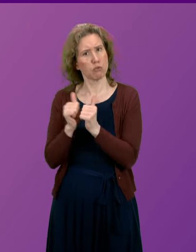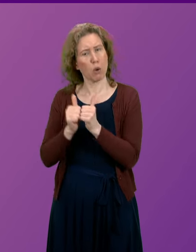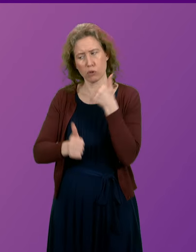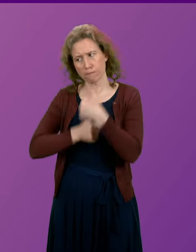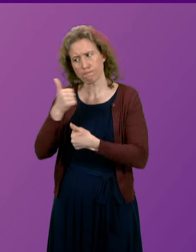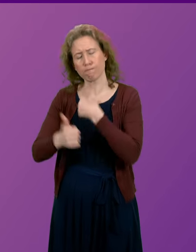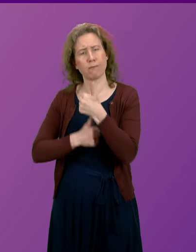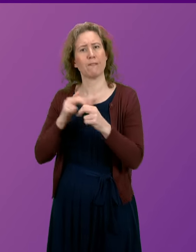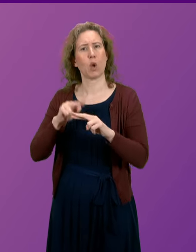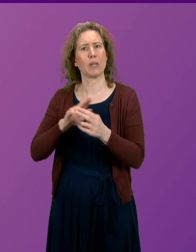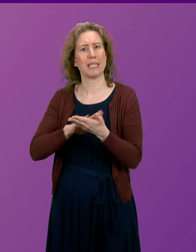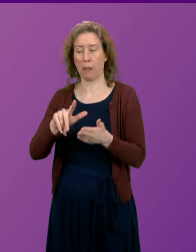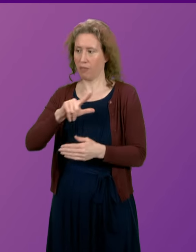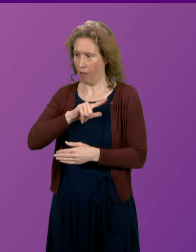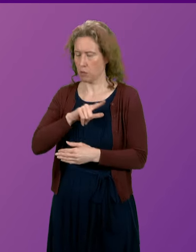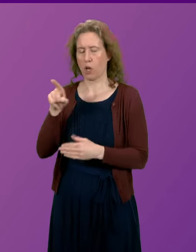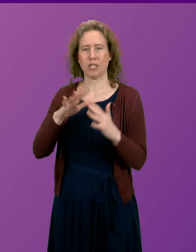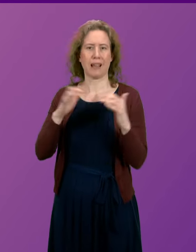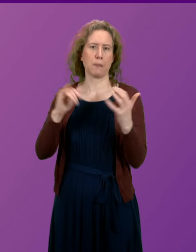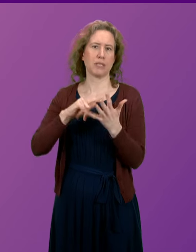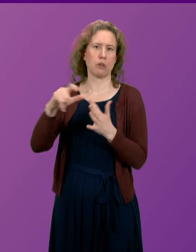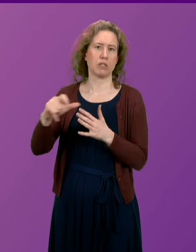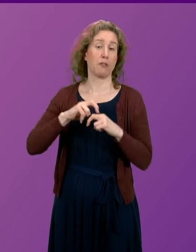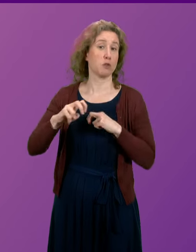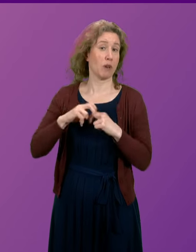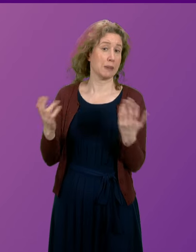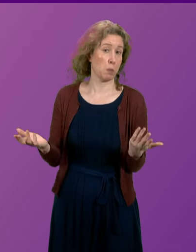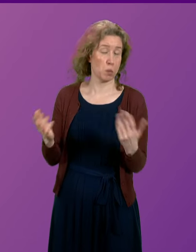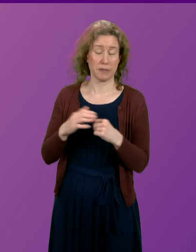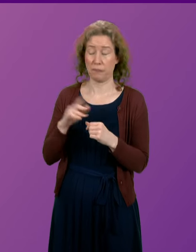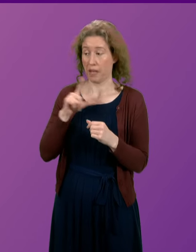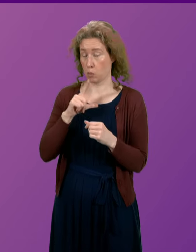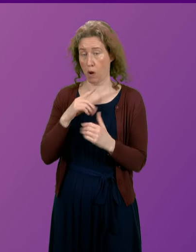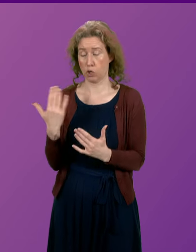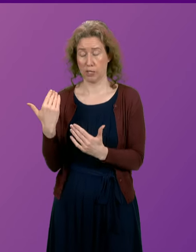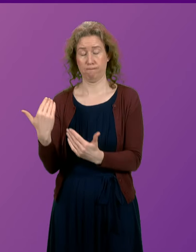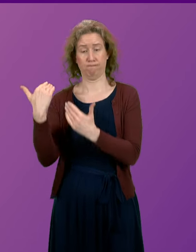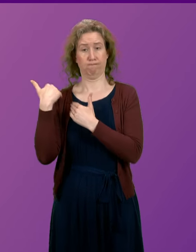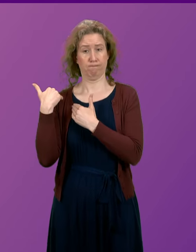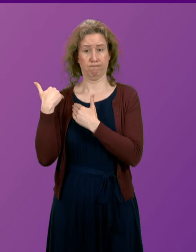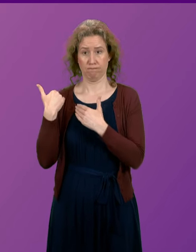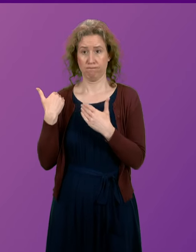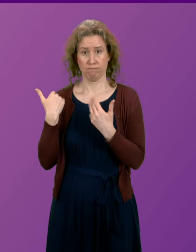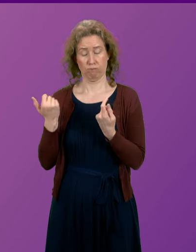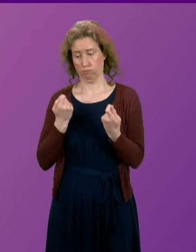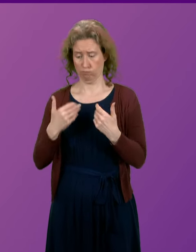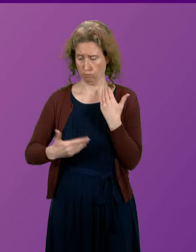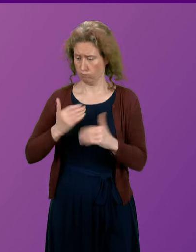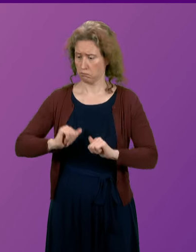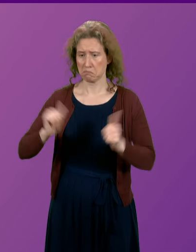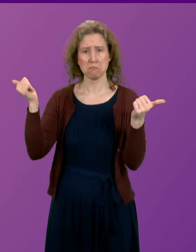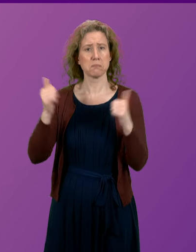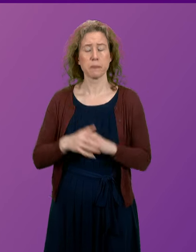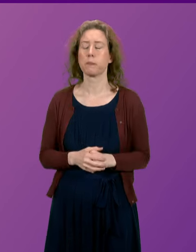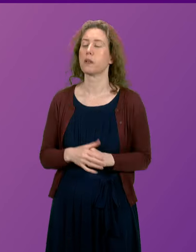which is why Fiona Hislop is the Cabinet Secretary for Transport and undertaking her responsibilities extremely well.